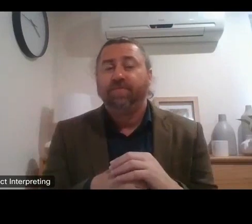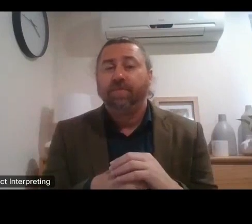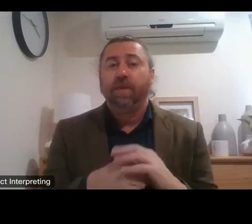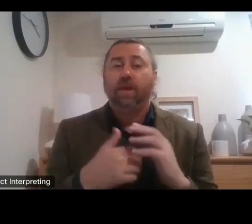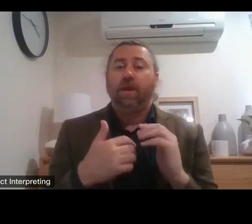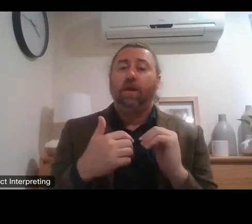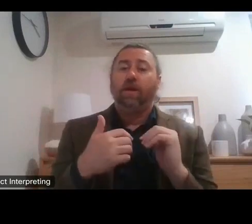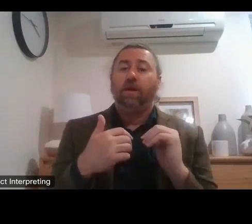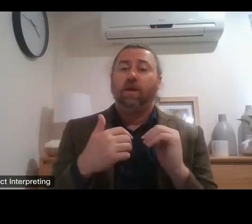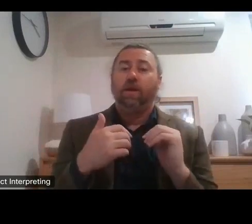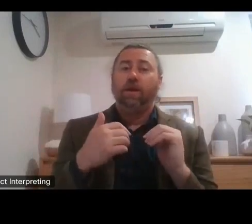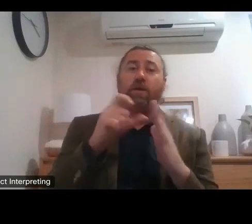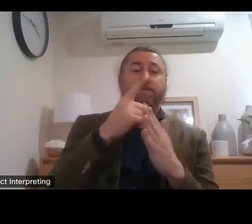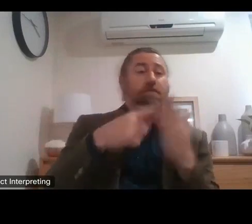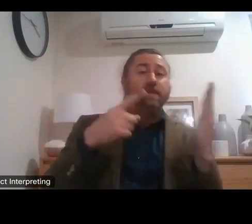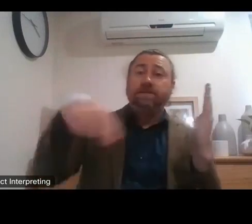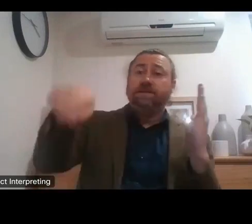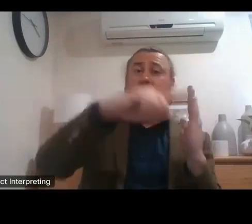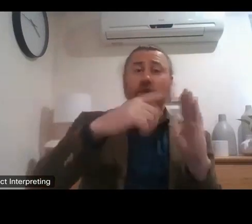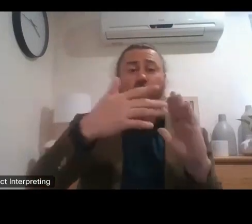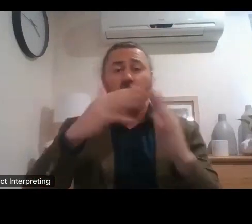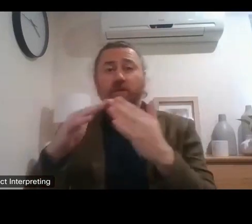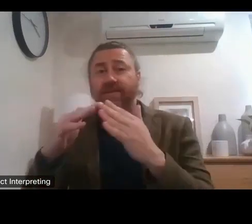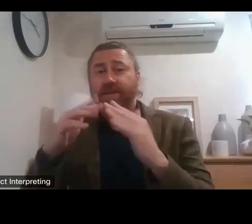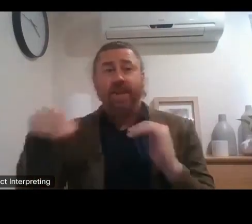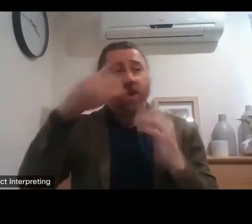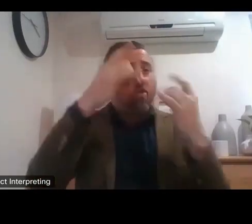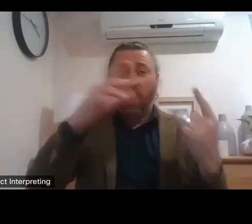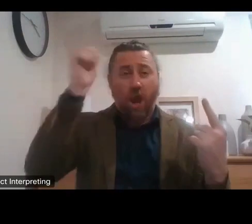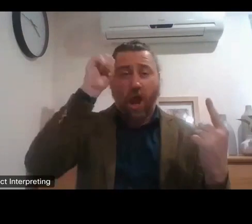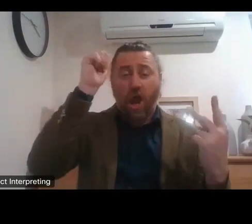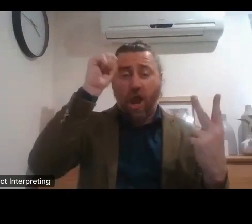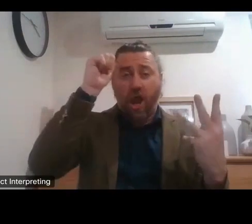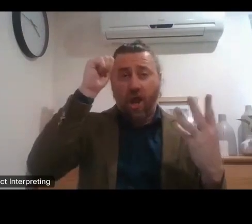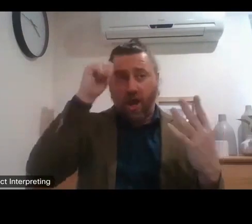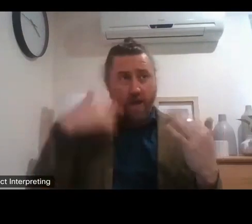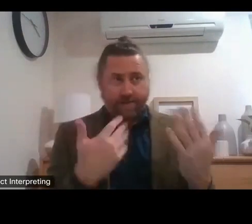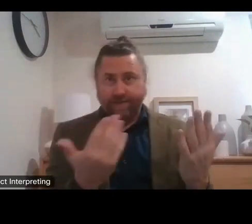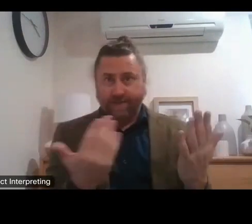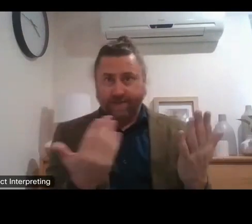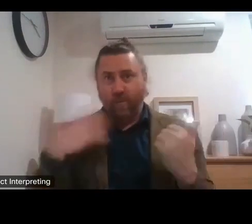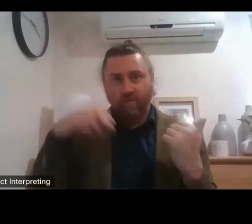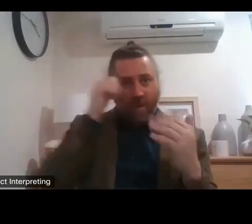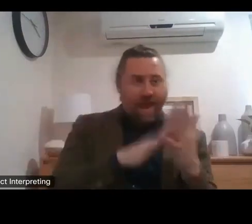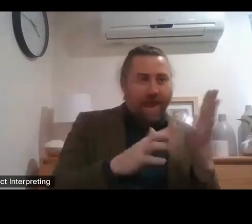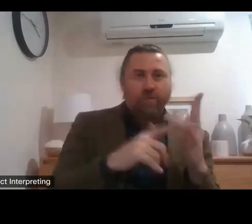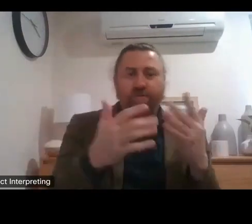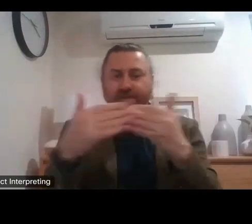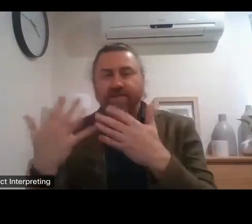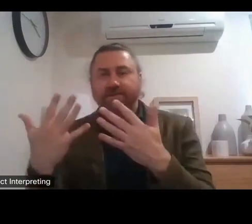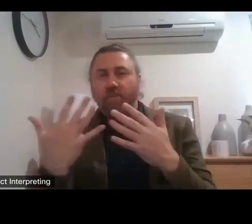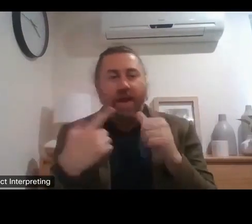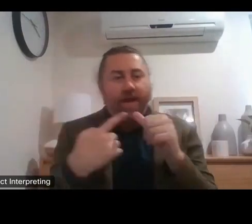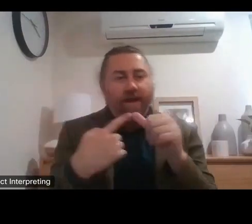by the disability community and the disability world now and where the review and myself and the state ministers see